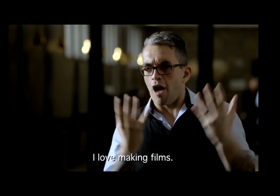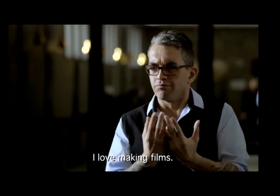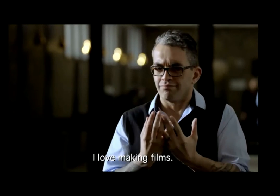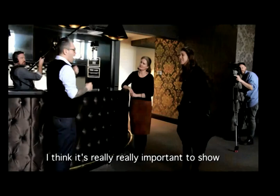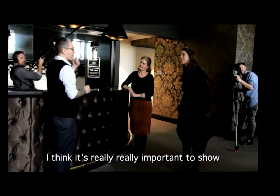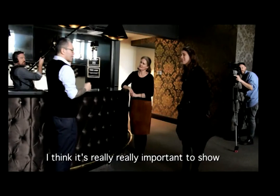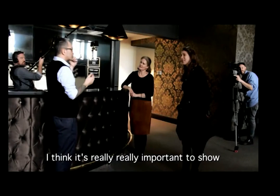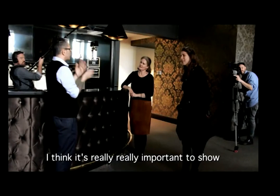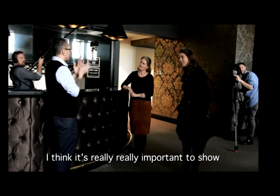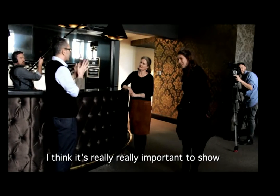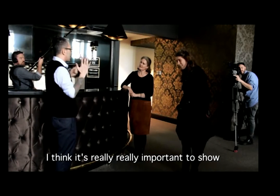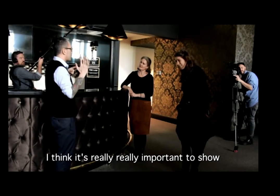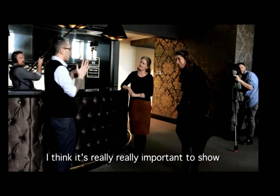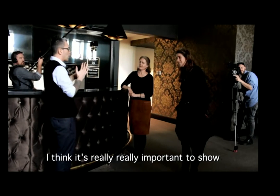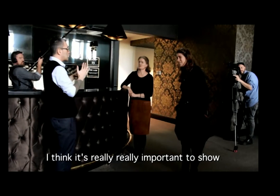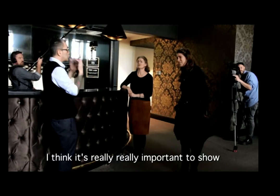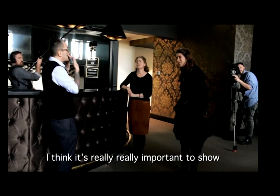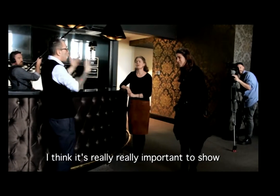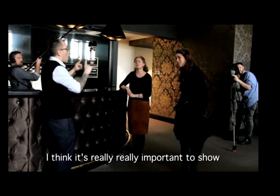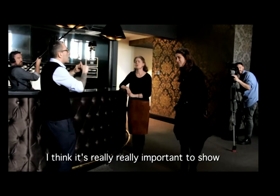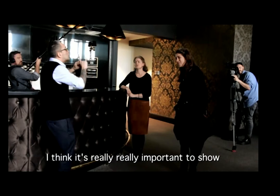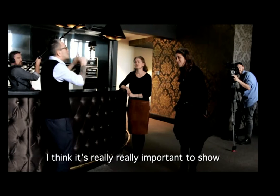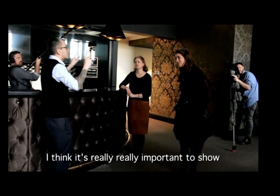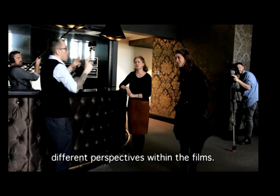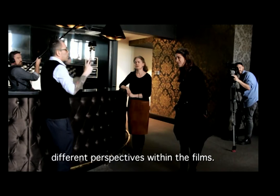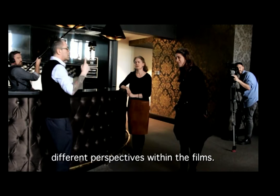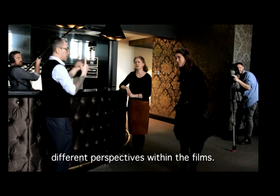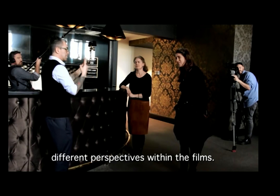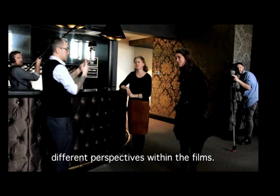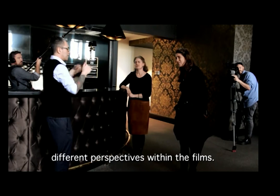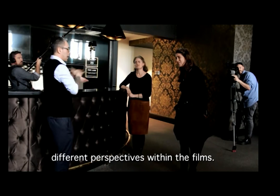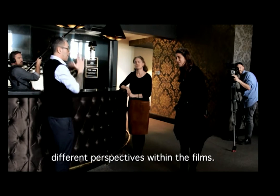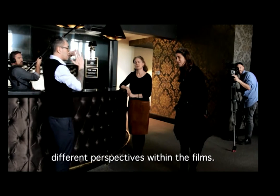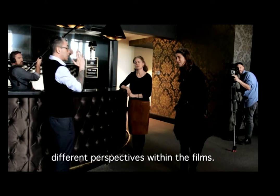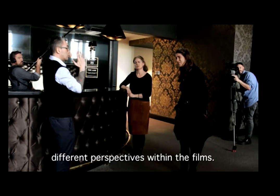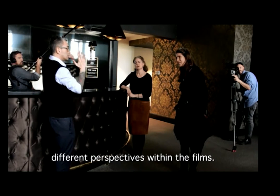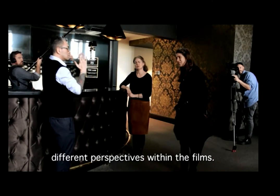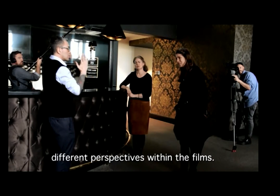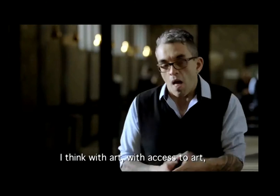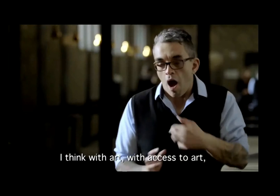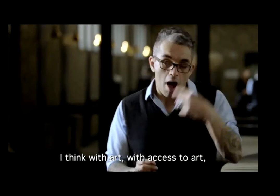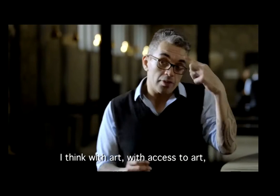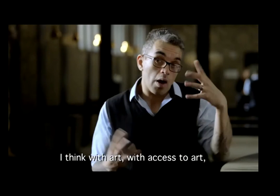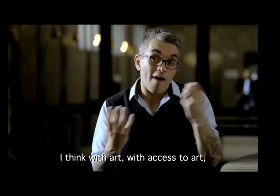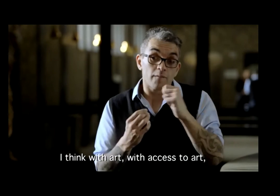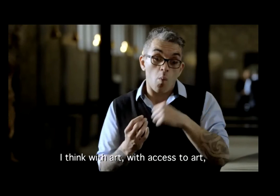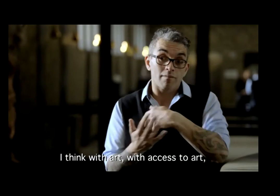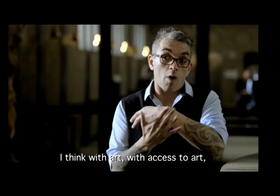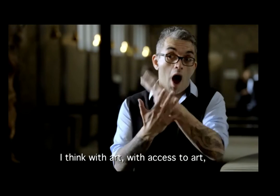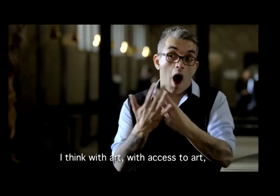I think it's really, really important to show different perspectives within the films. I think with art, with access to